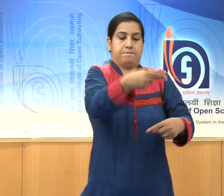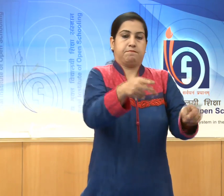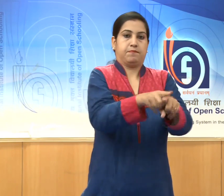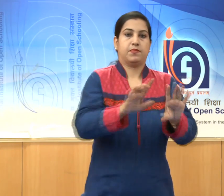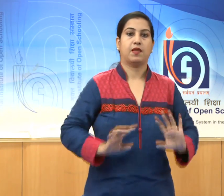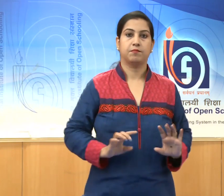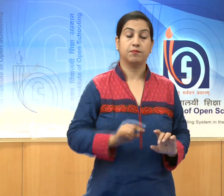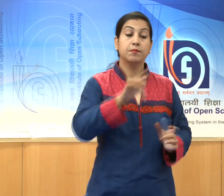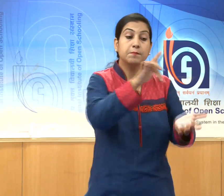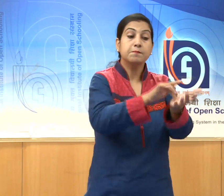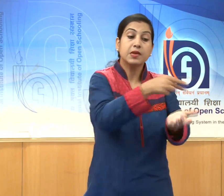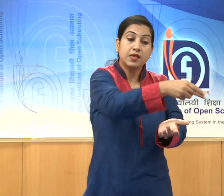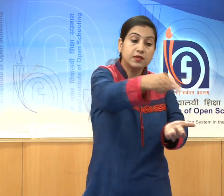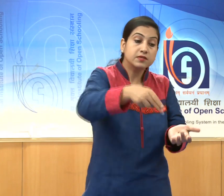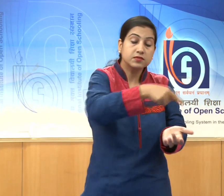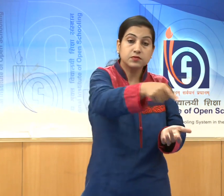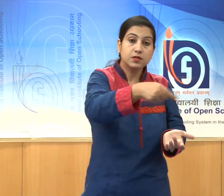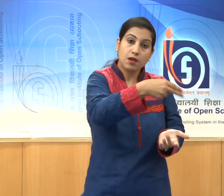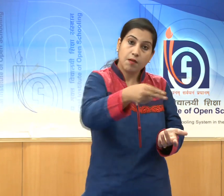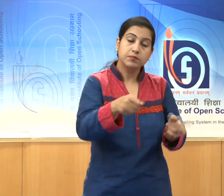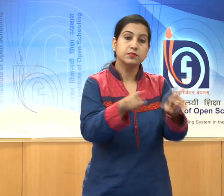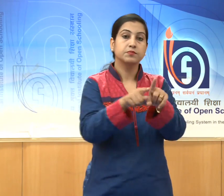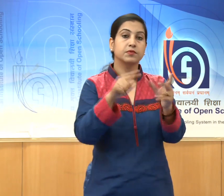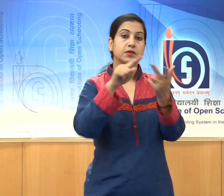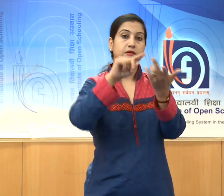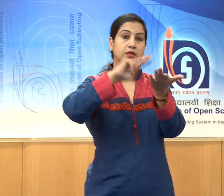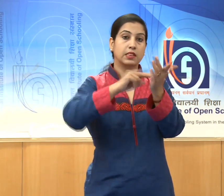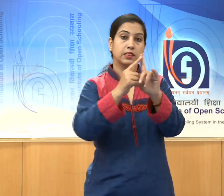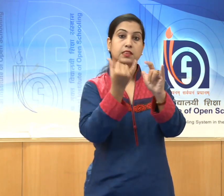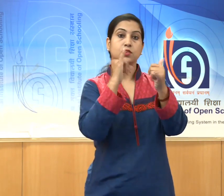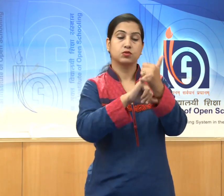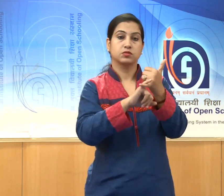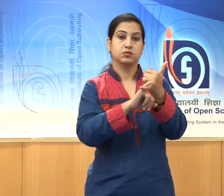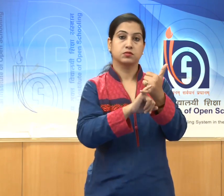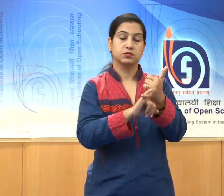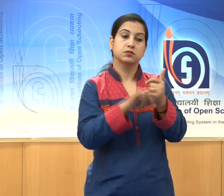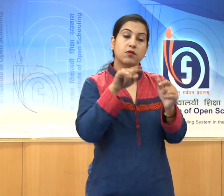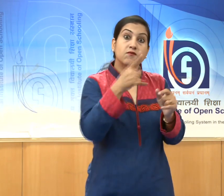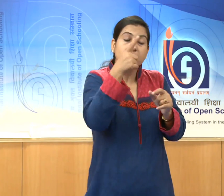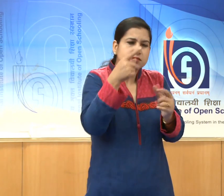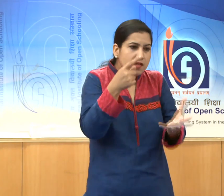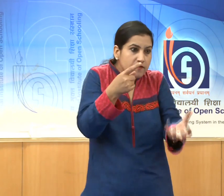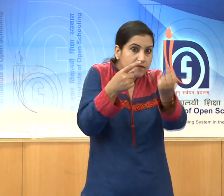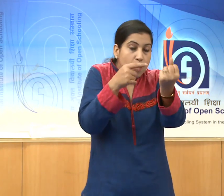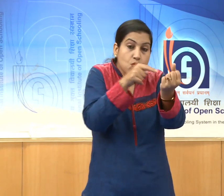where the first evidence of this